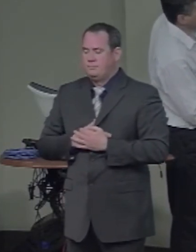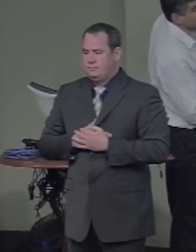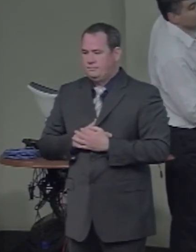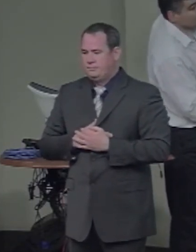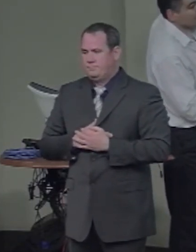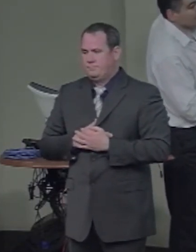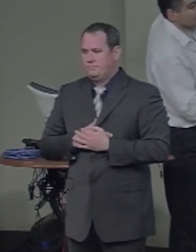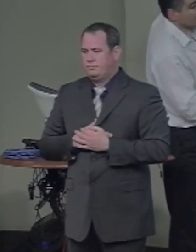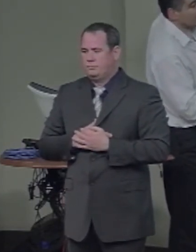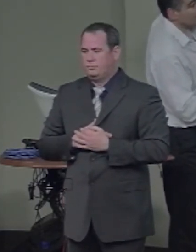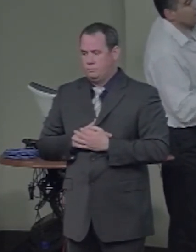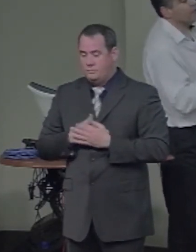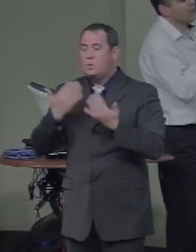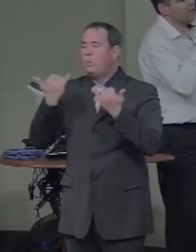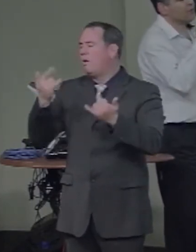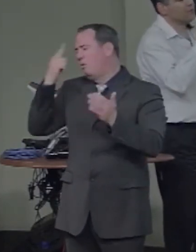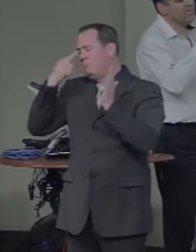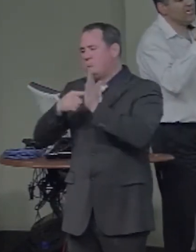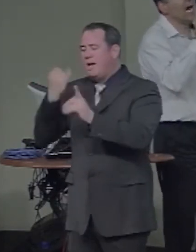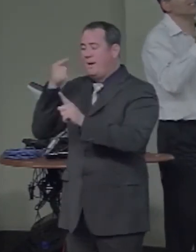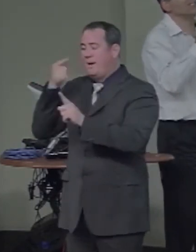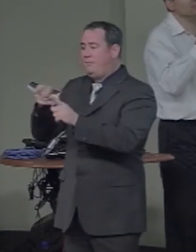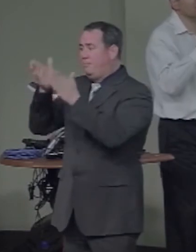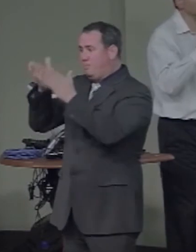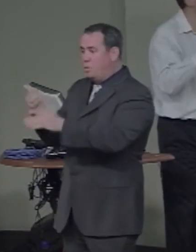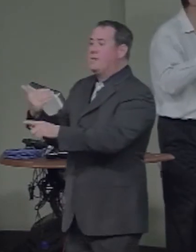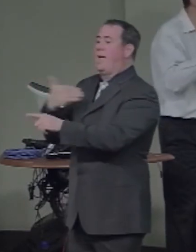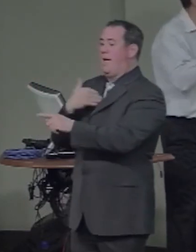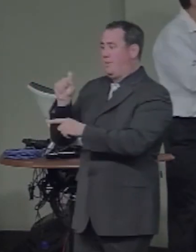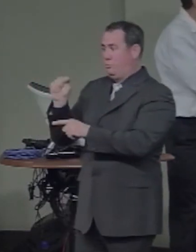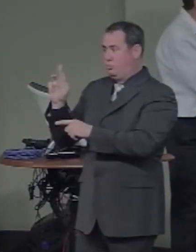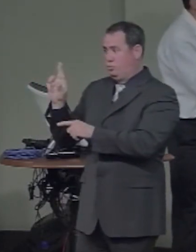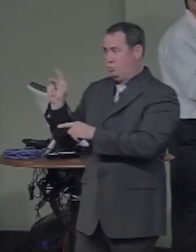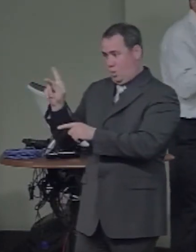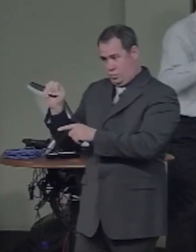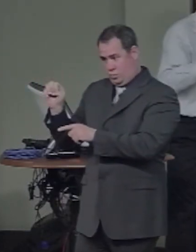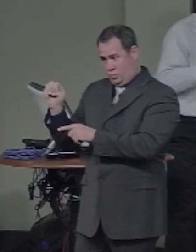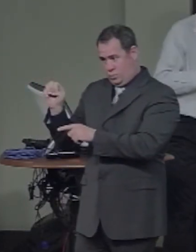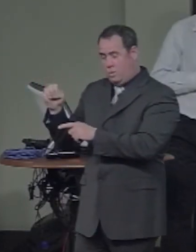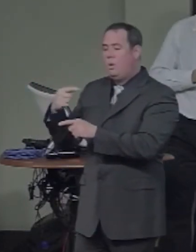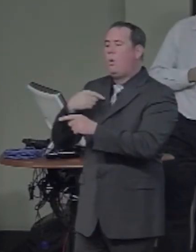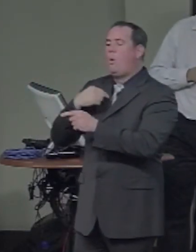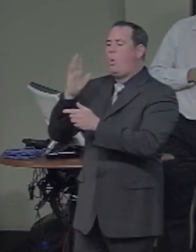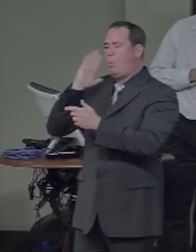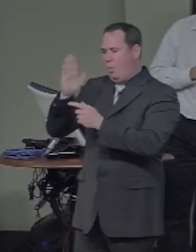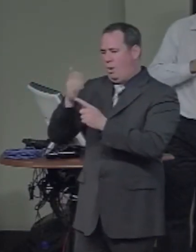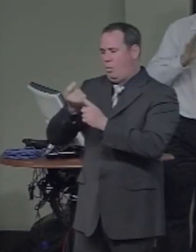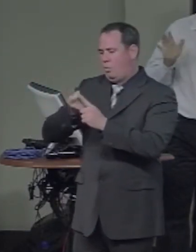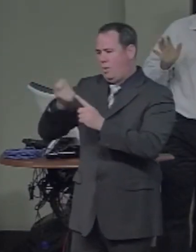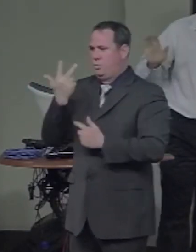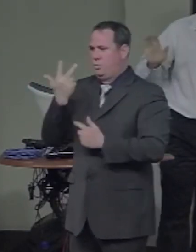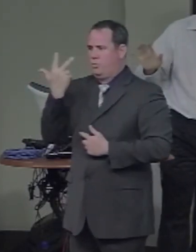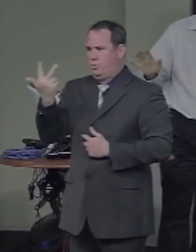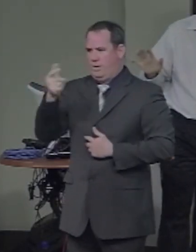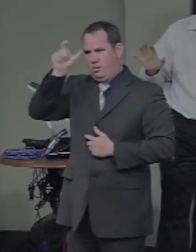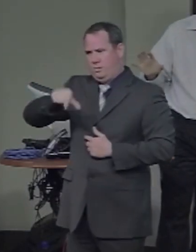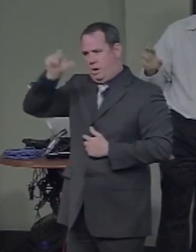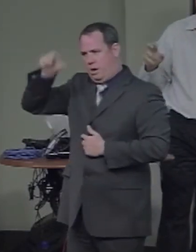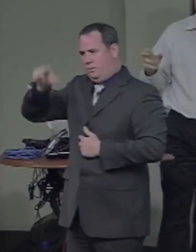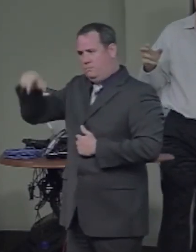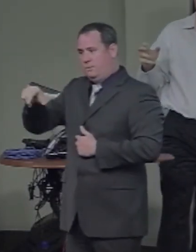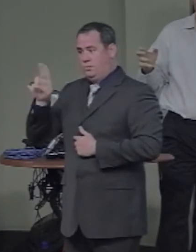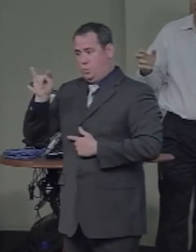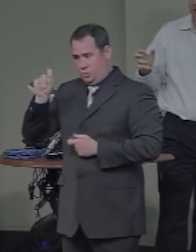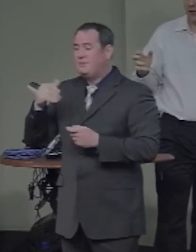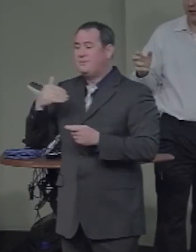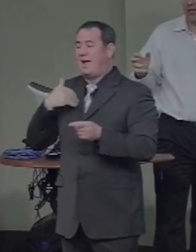remove, temporarily, three columns of units. In this case, six units in total. So, each lesion will always be of the